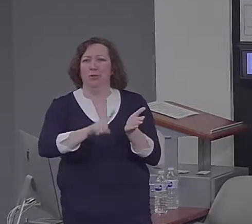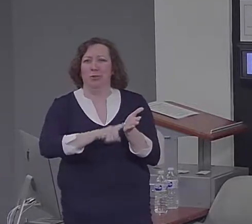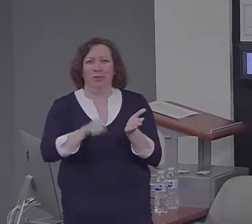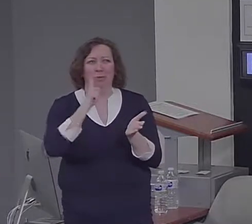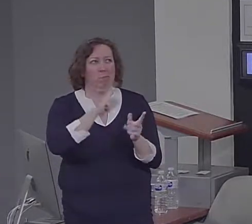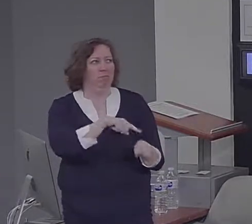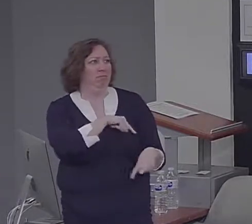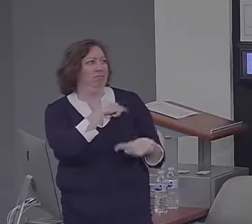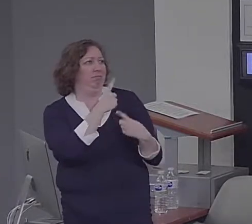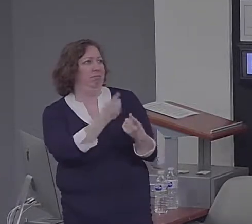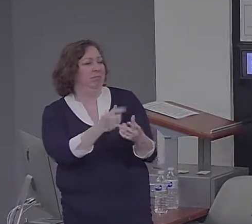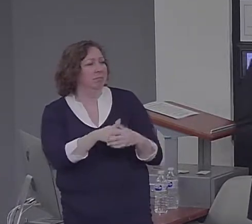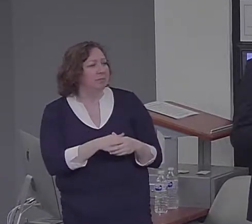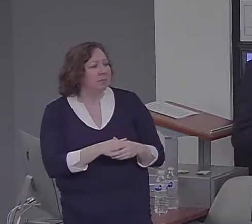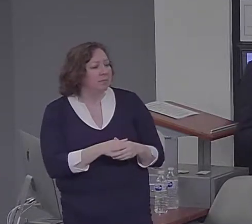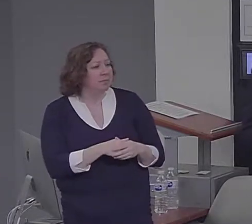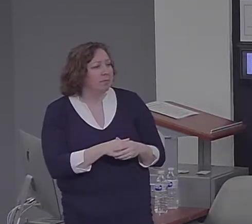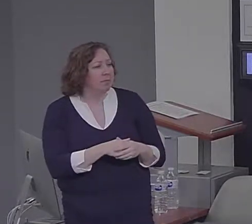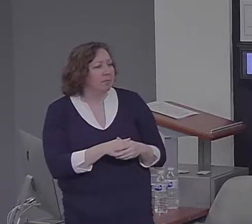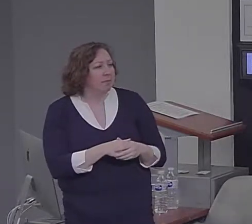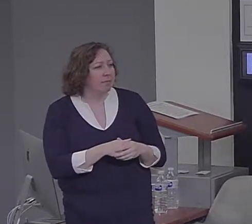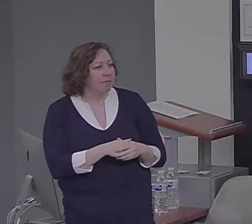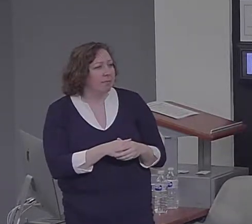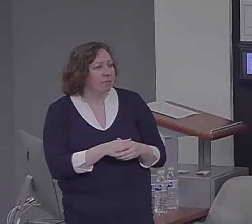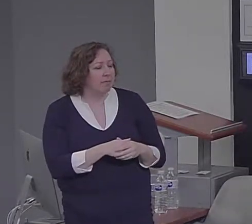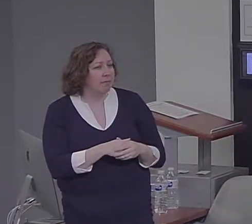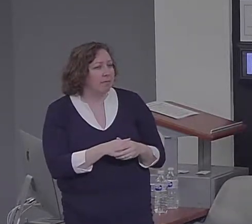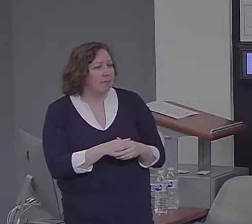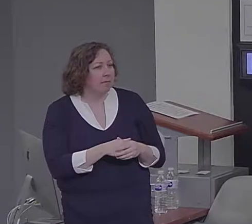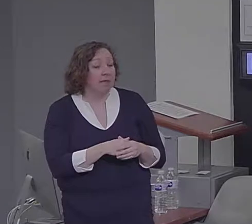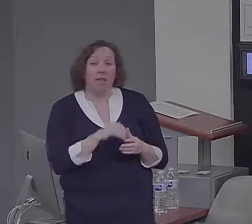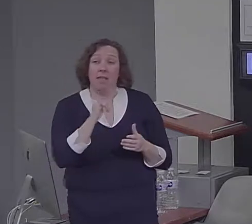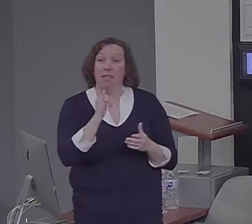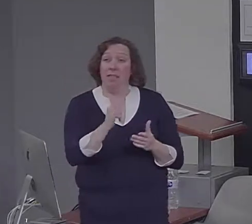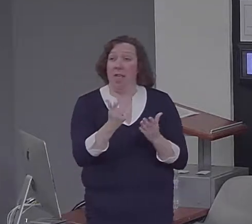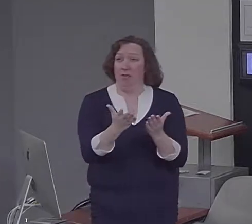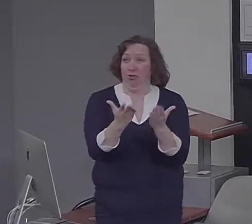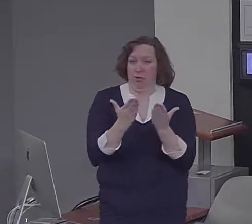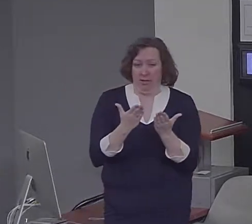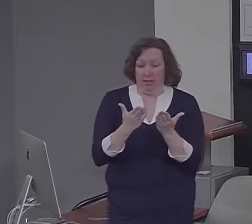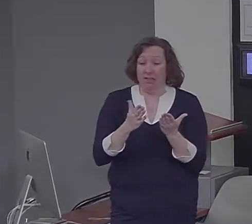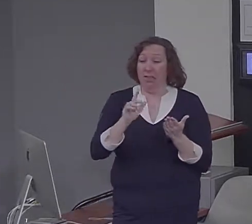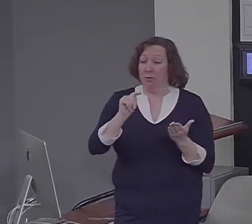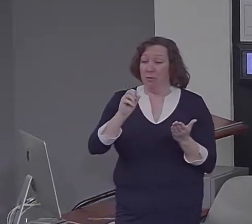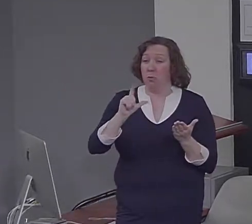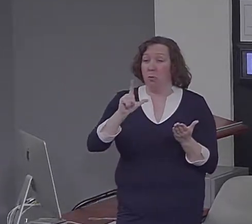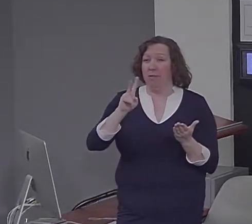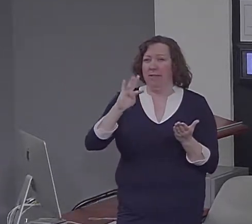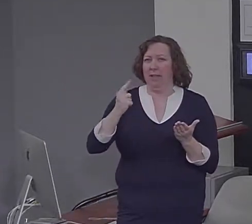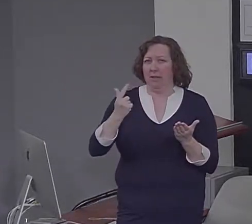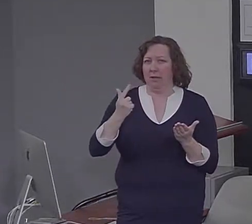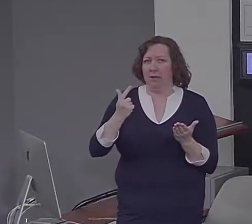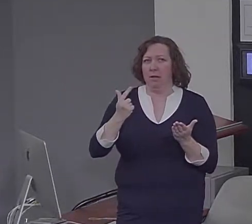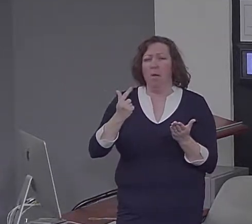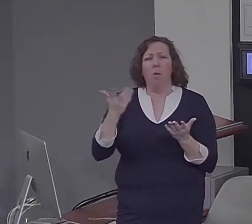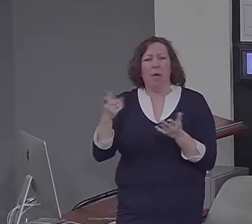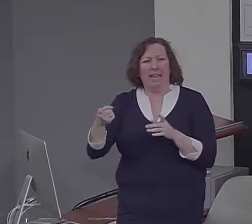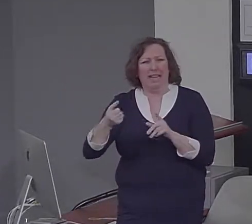memory, which Tolving, Endel Tolving, shown here, had defined back in his famous paper in 1972 as the ability to